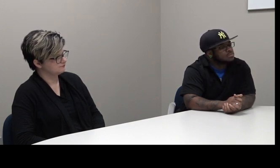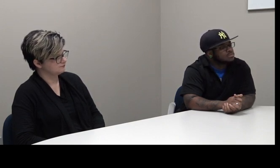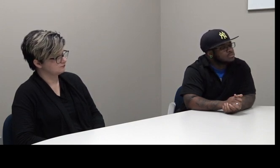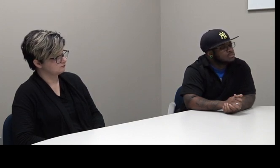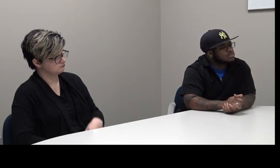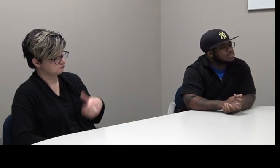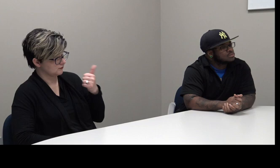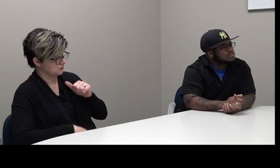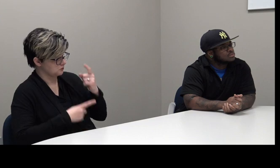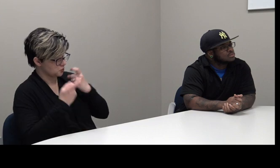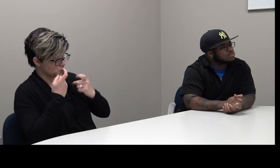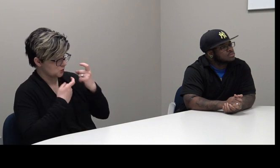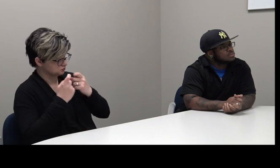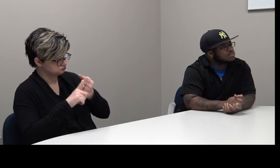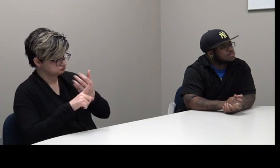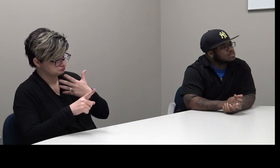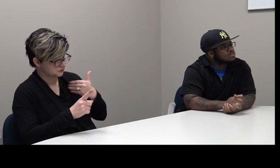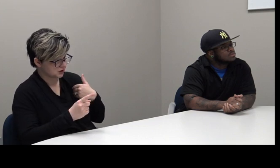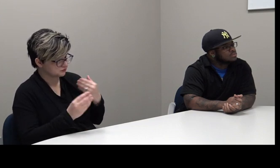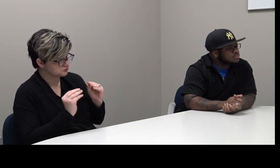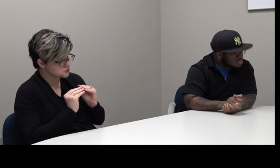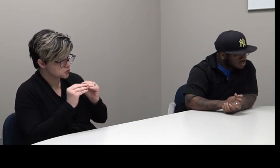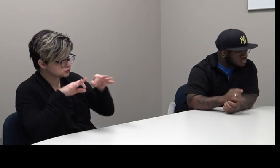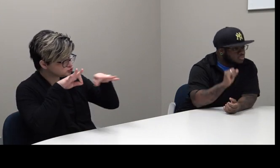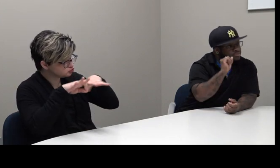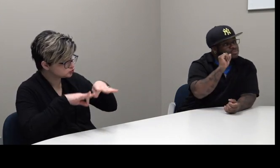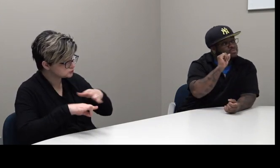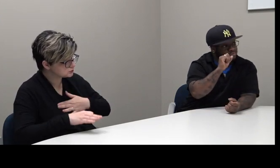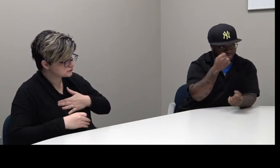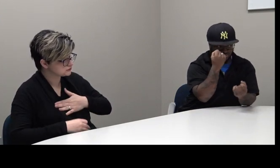Is there any more questions? Do you need more descriptions?